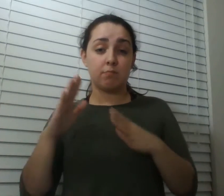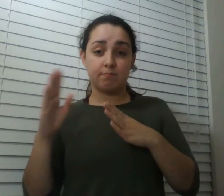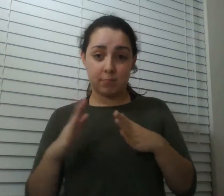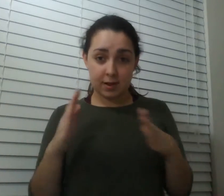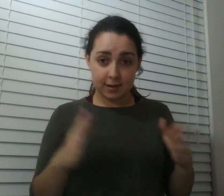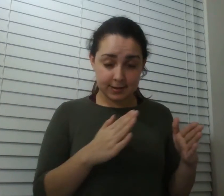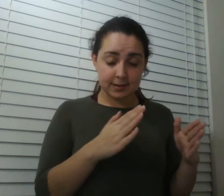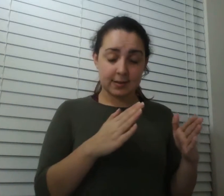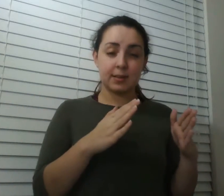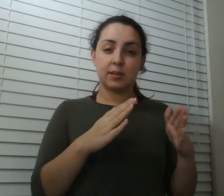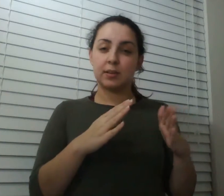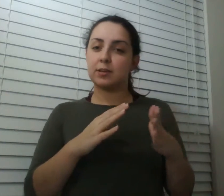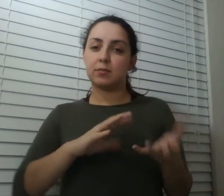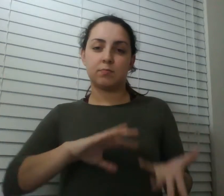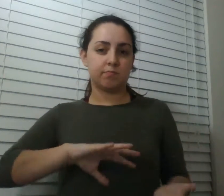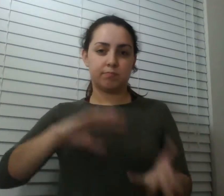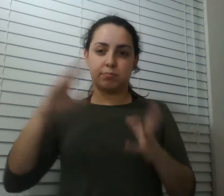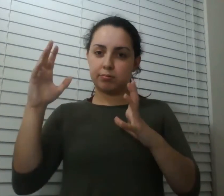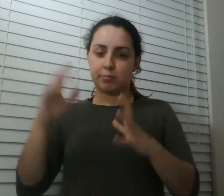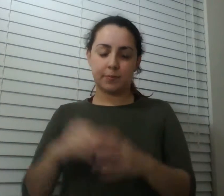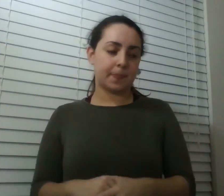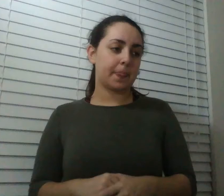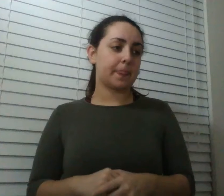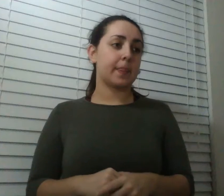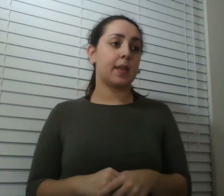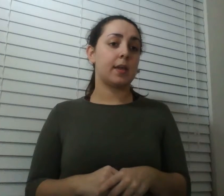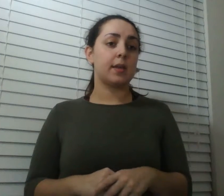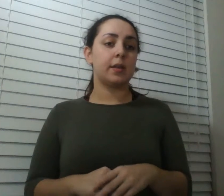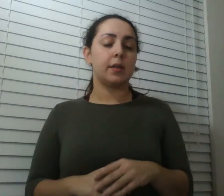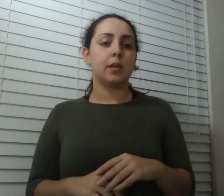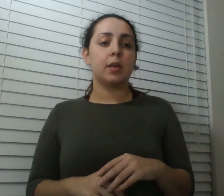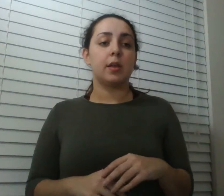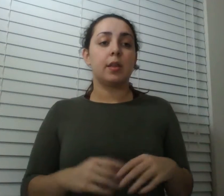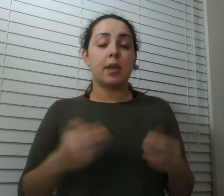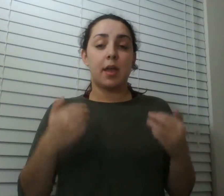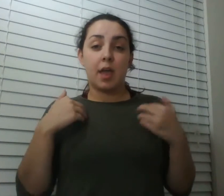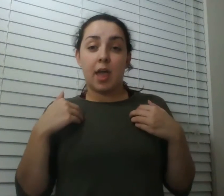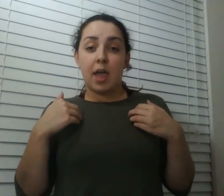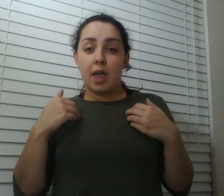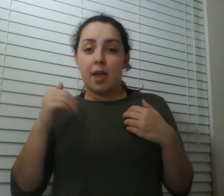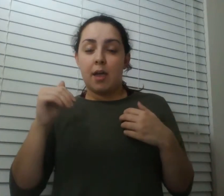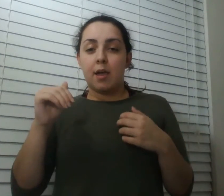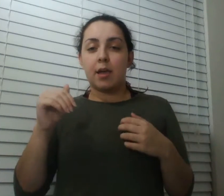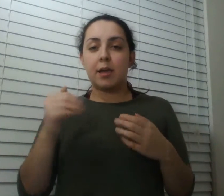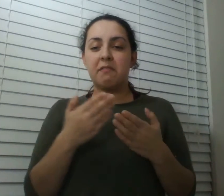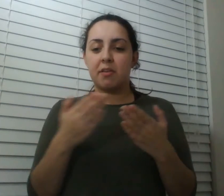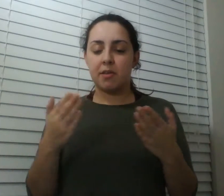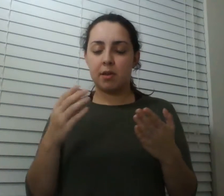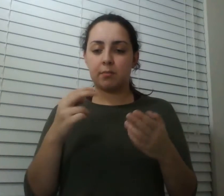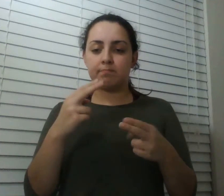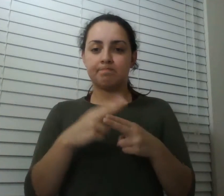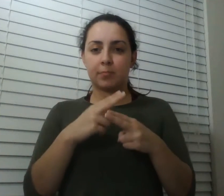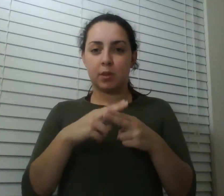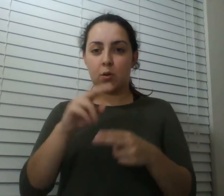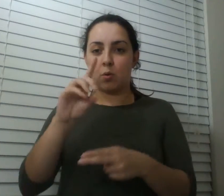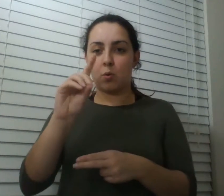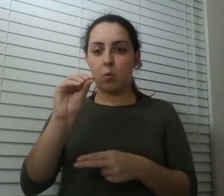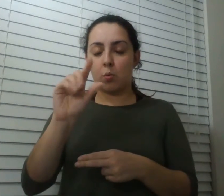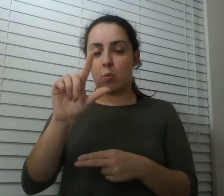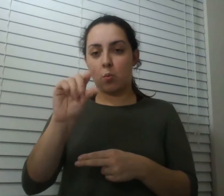they had this apparatus called a dolorometer it was this little wood box that had dials